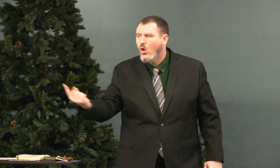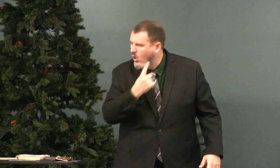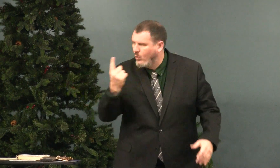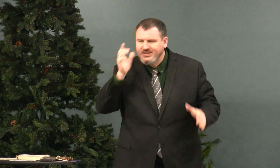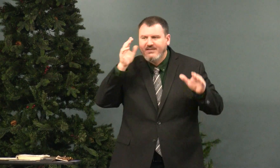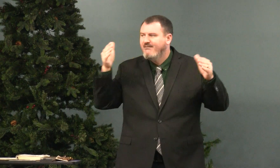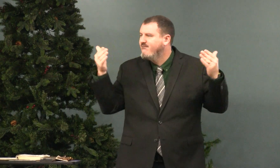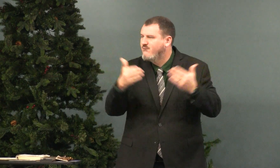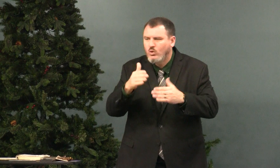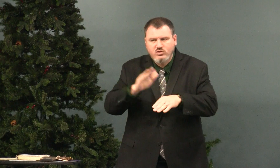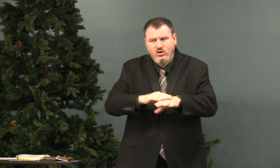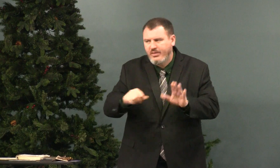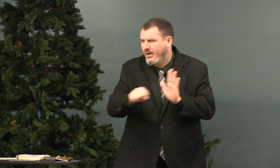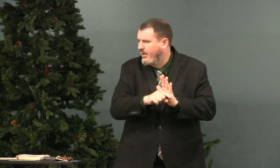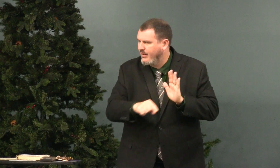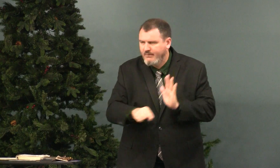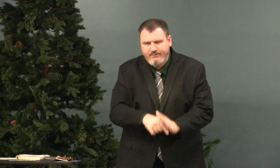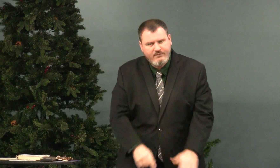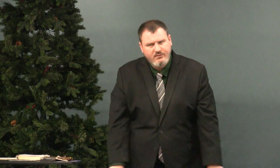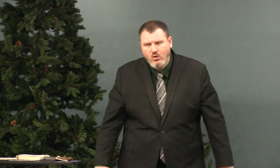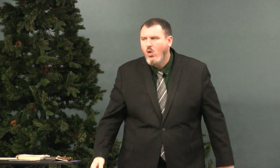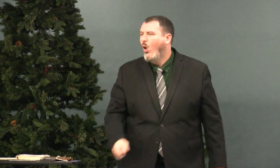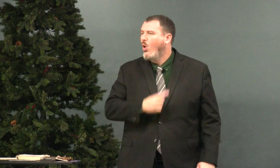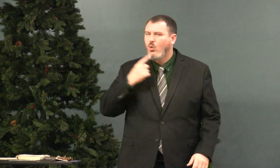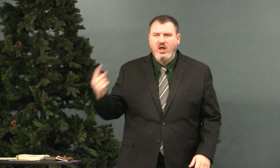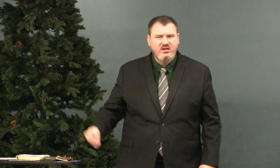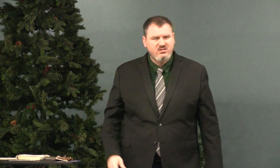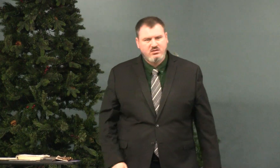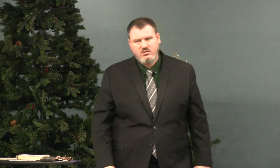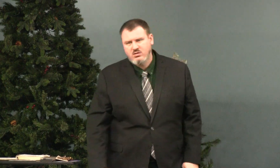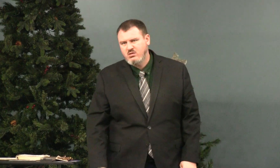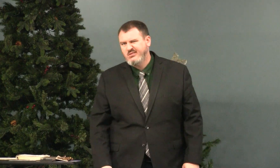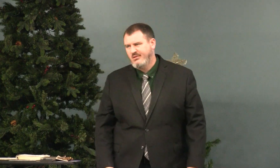gossip is always focused on negative. Always.